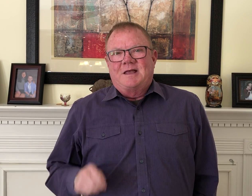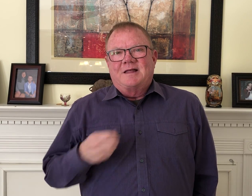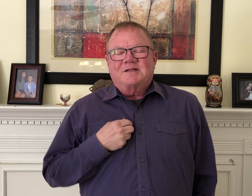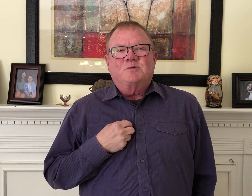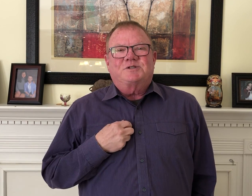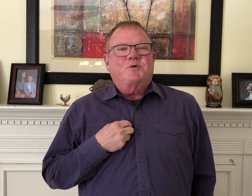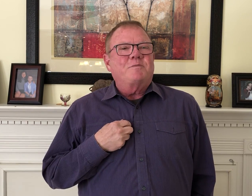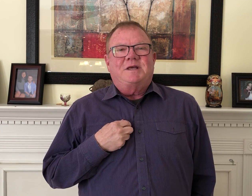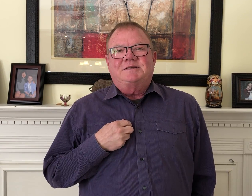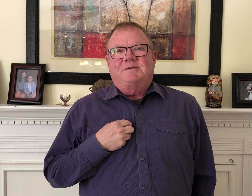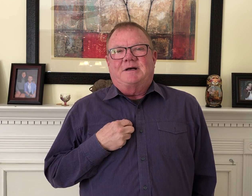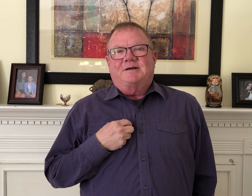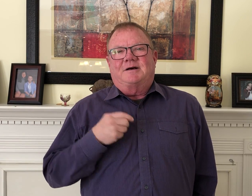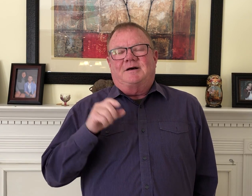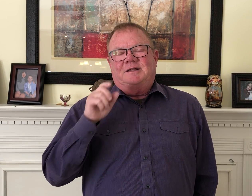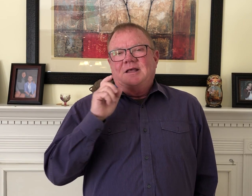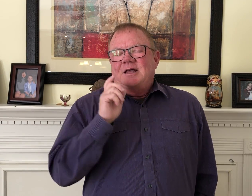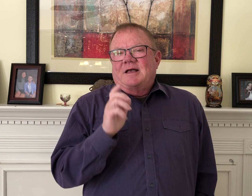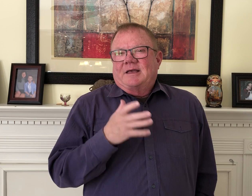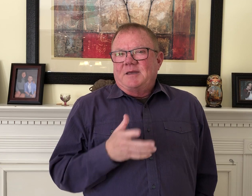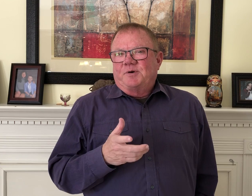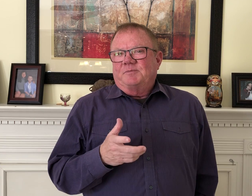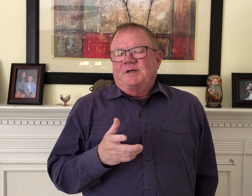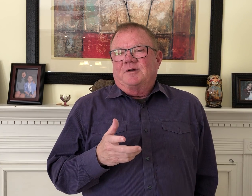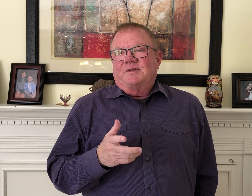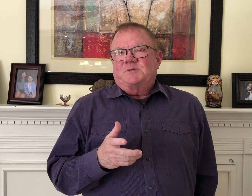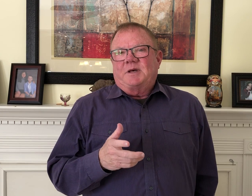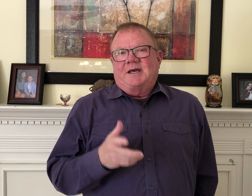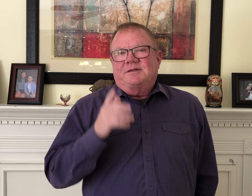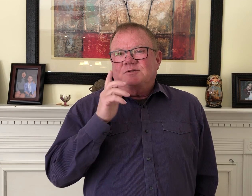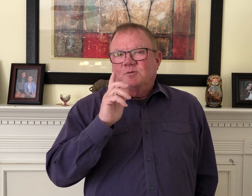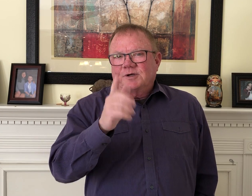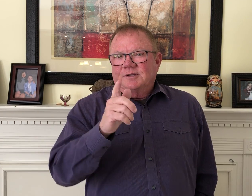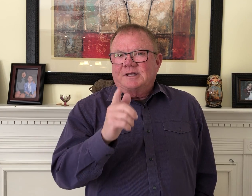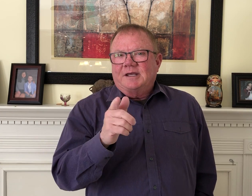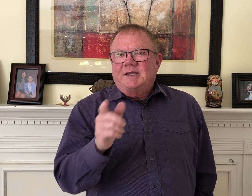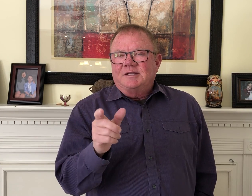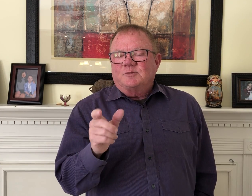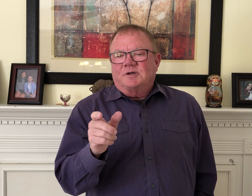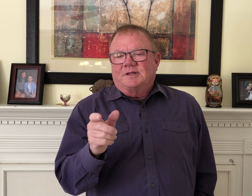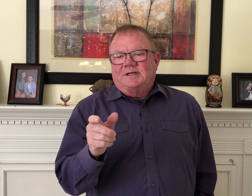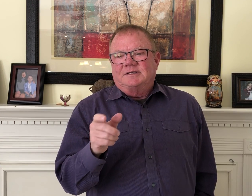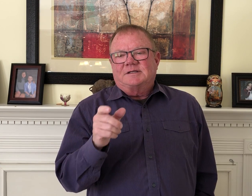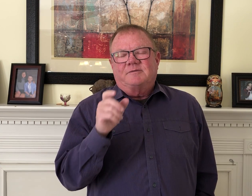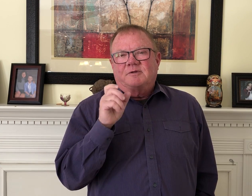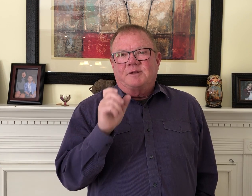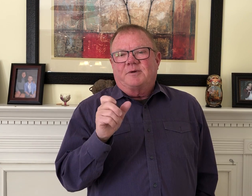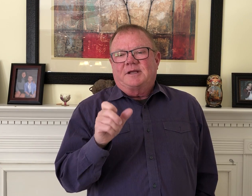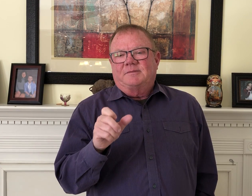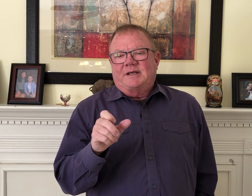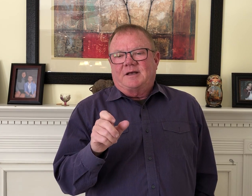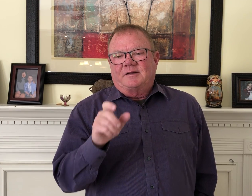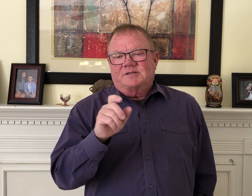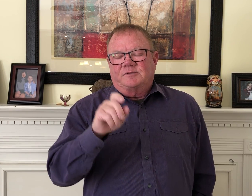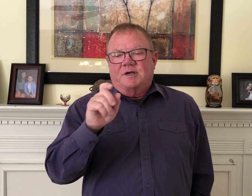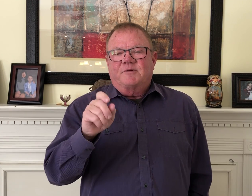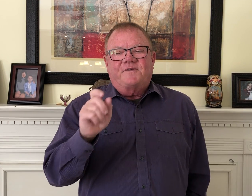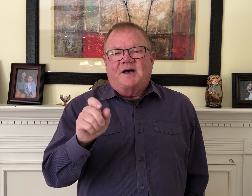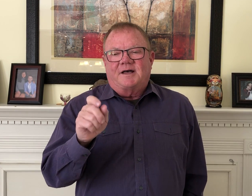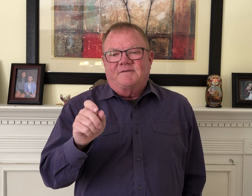That's what's so amazing about God. And he put me on this path. So we're going to take each one of these and really break them down. And so number five